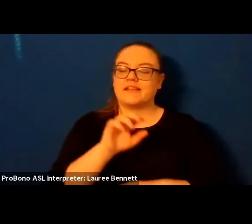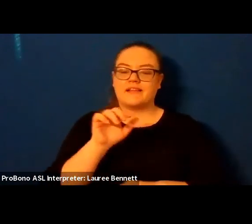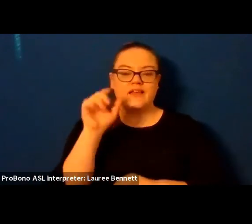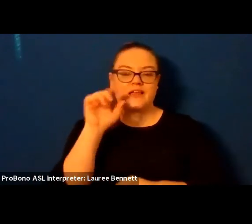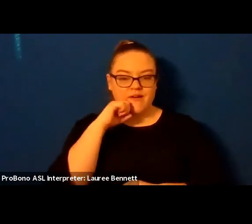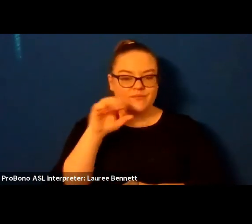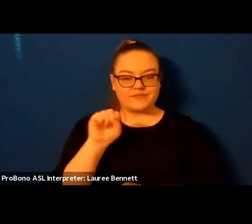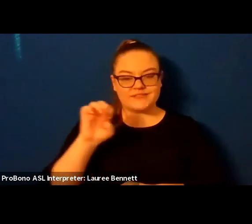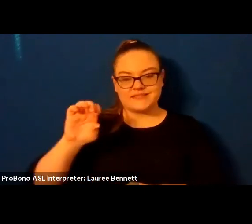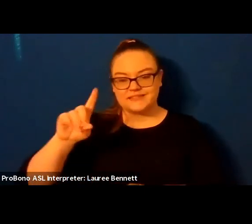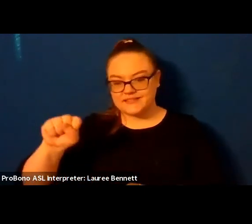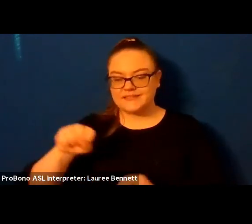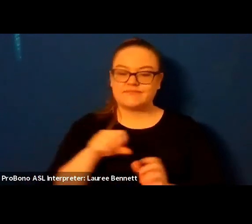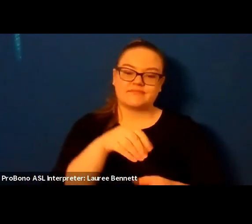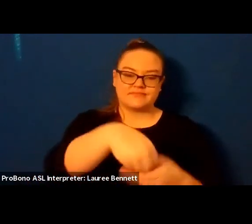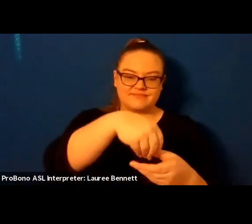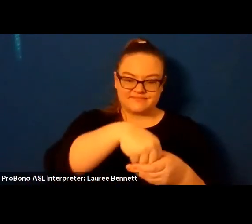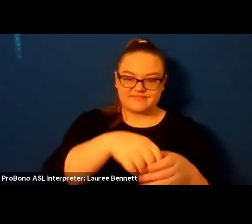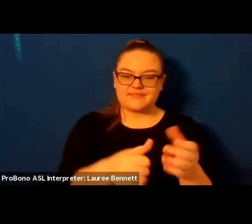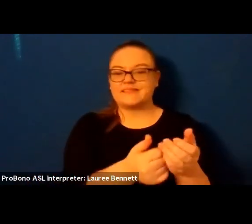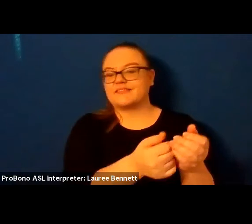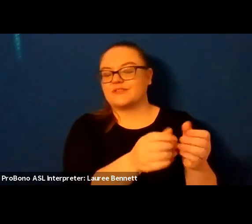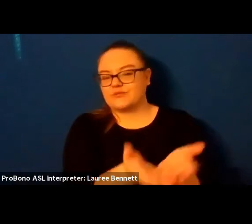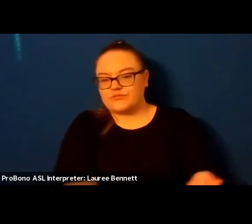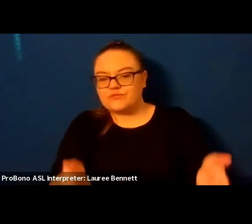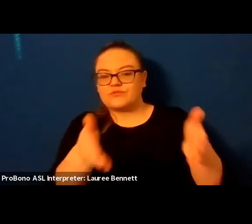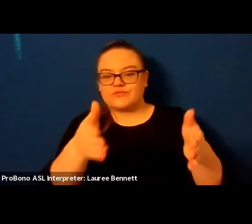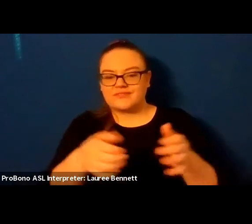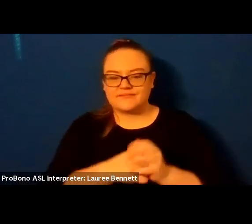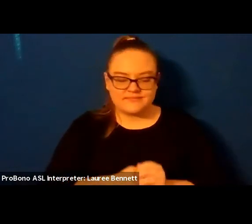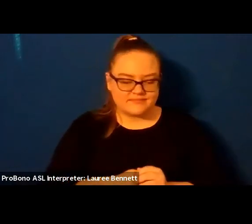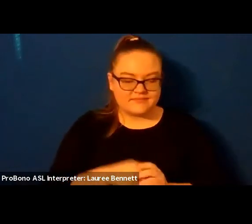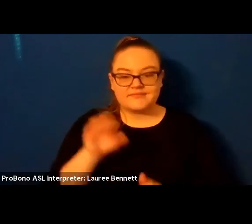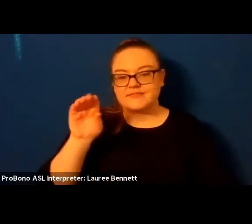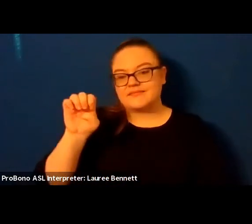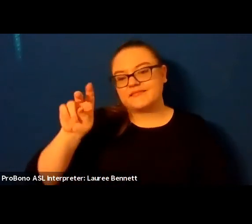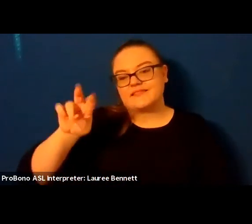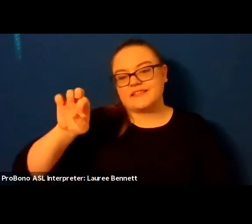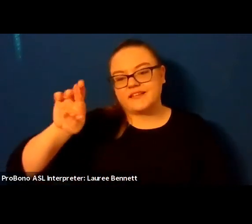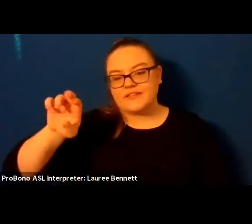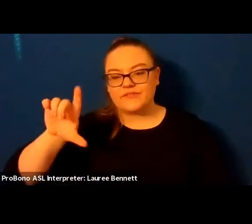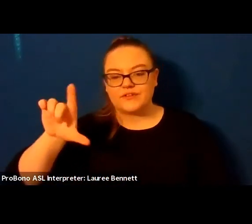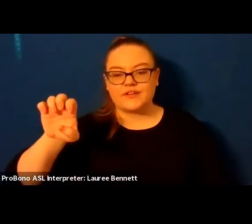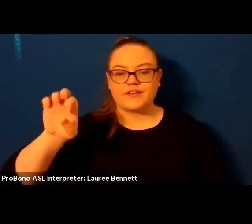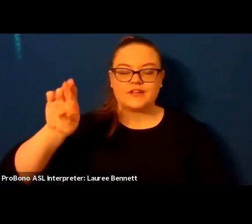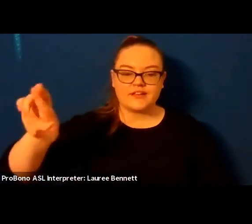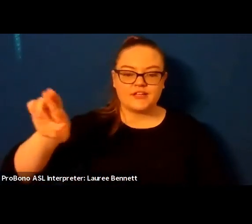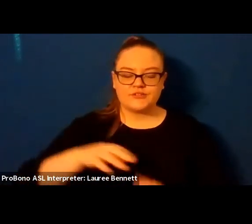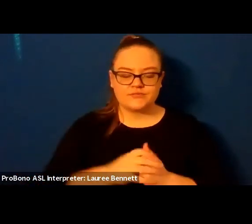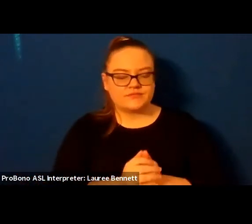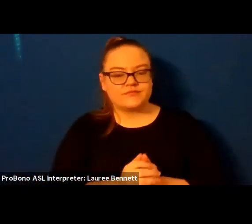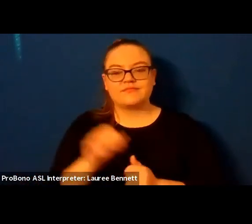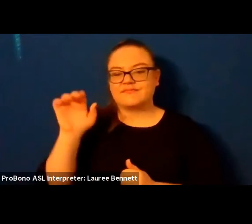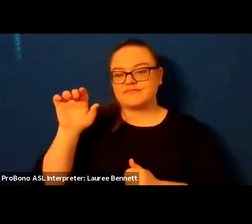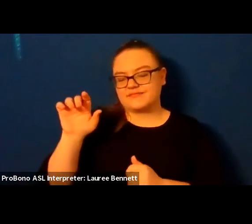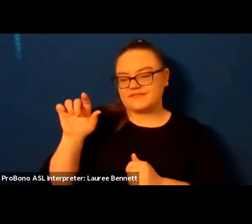the laxatives the black and milds you should have happened to a more careful woman never